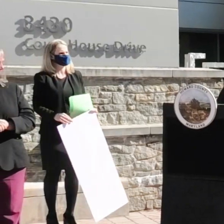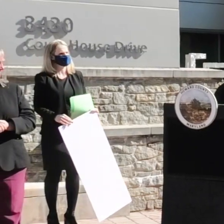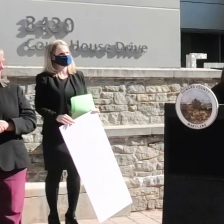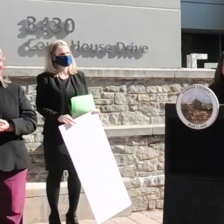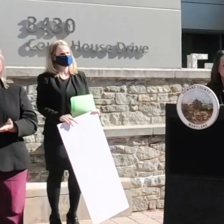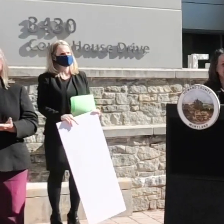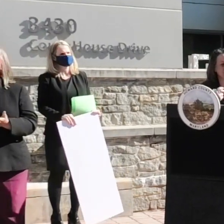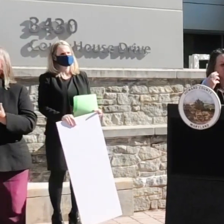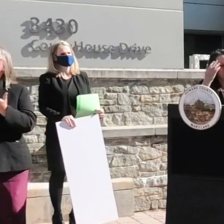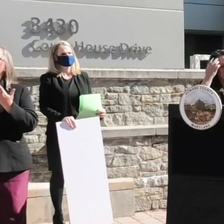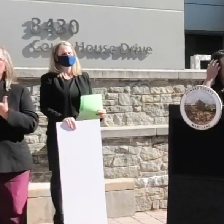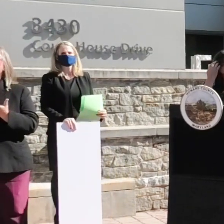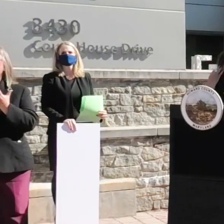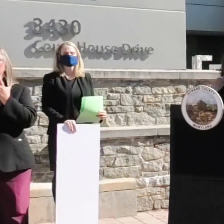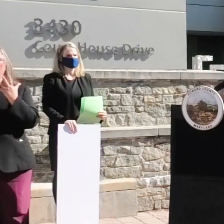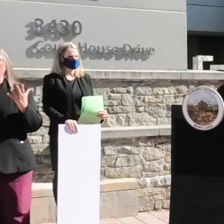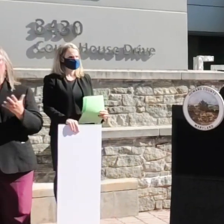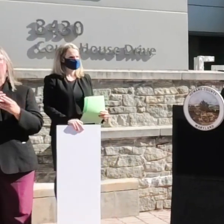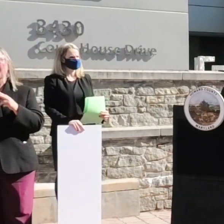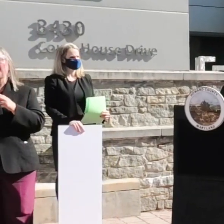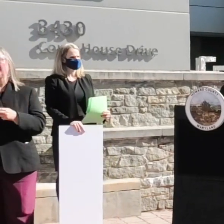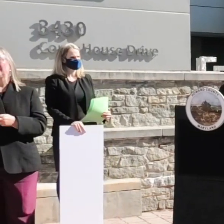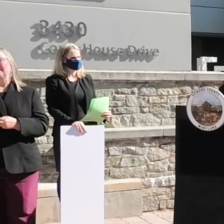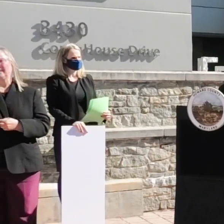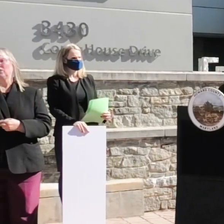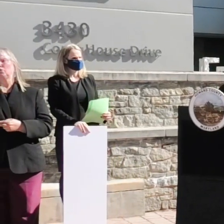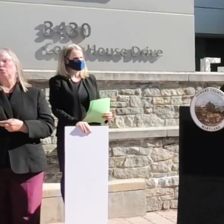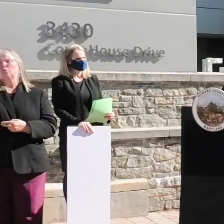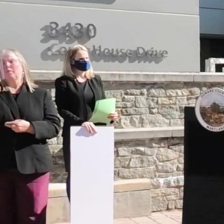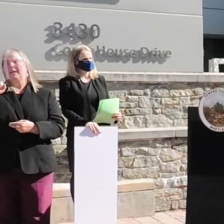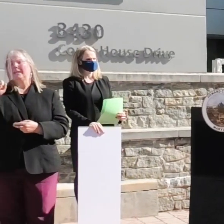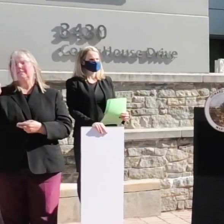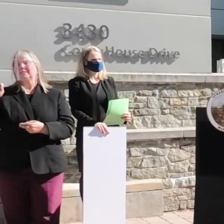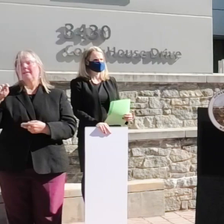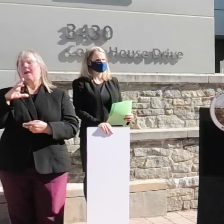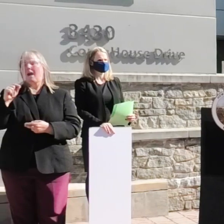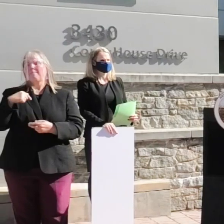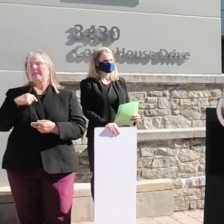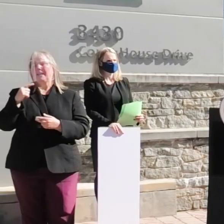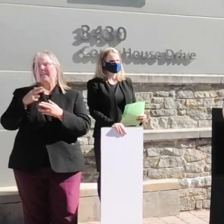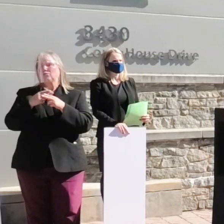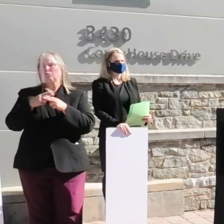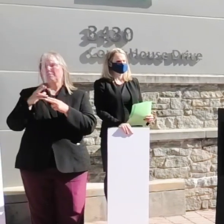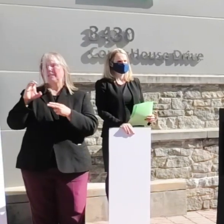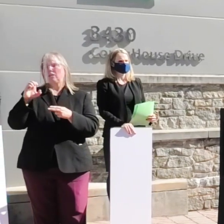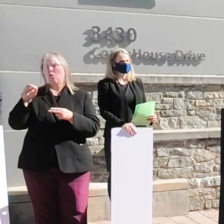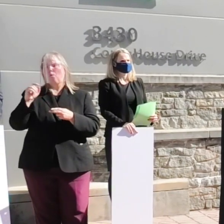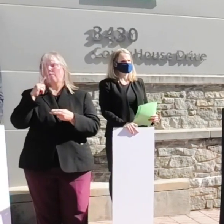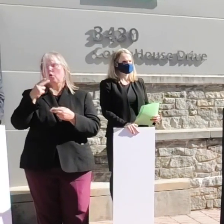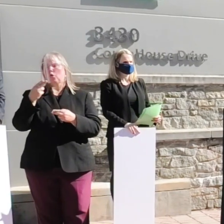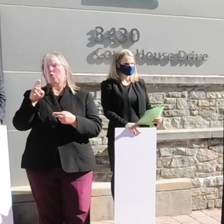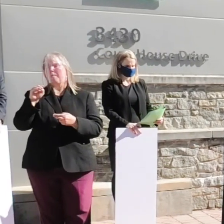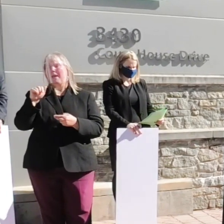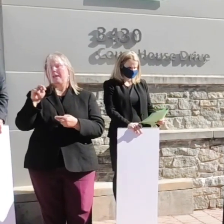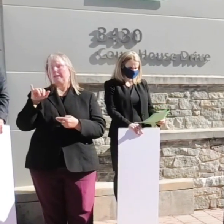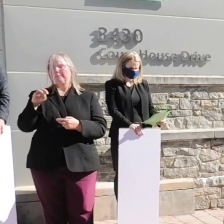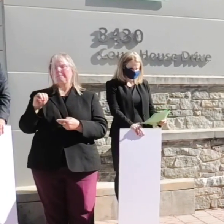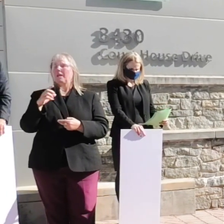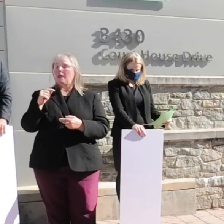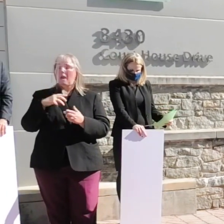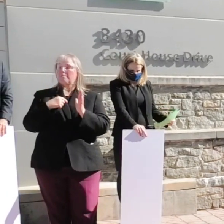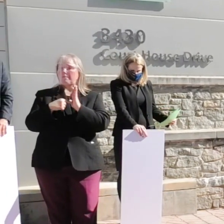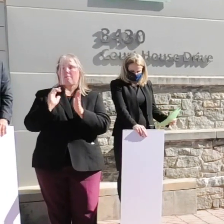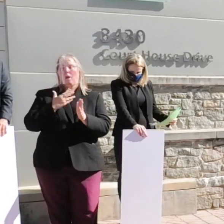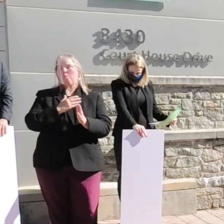good morning thank you so much my name is Cindy Truett and I'm the interim CEO for humana and I'm on